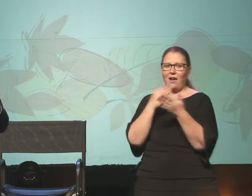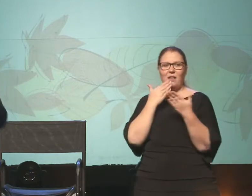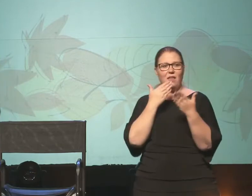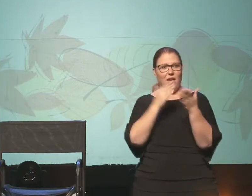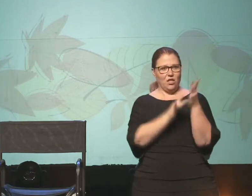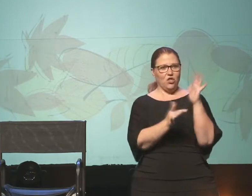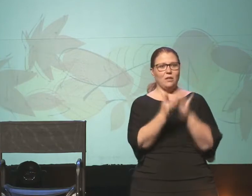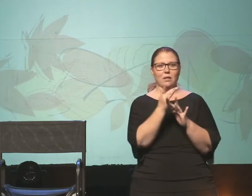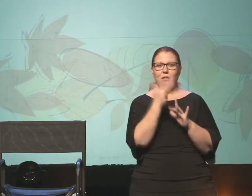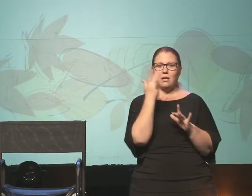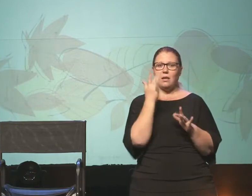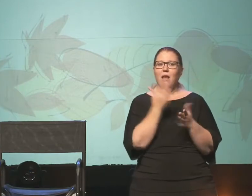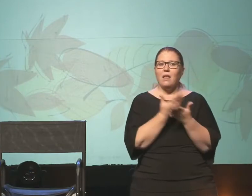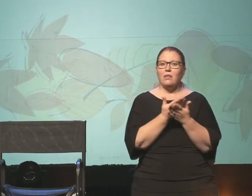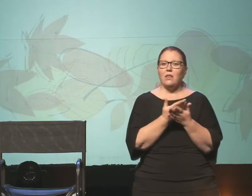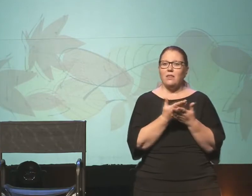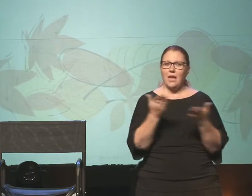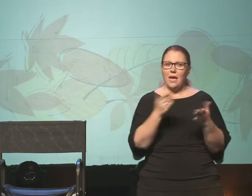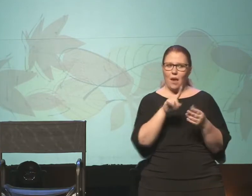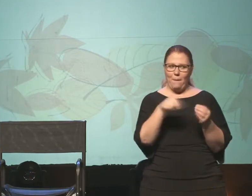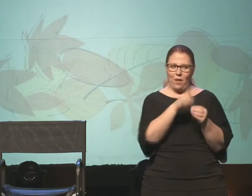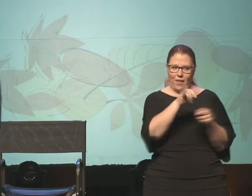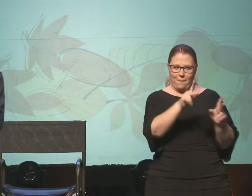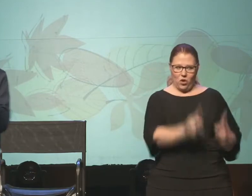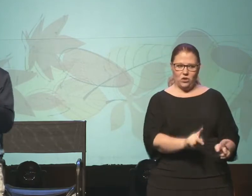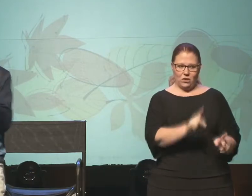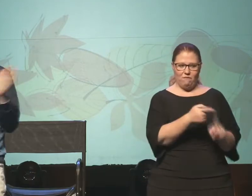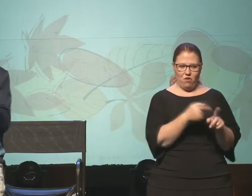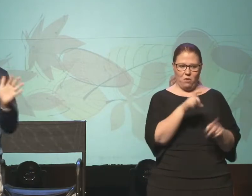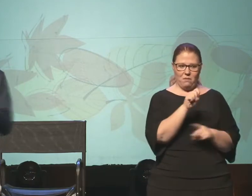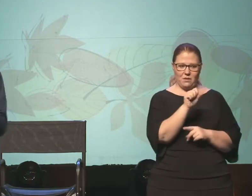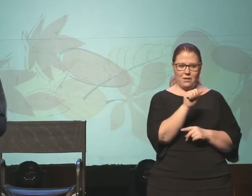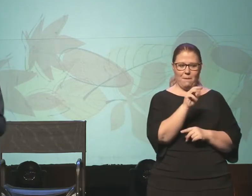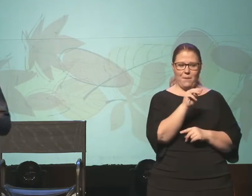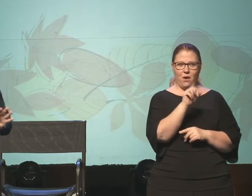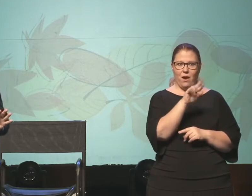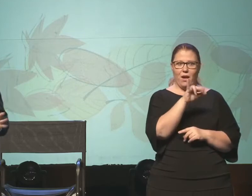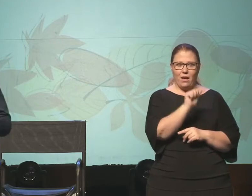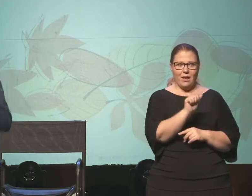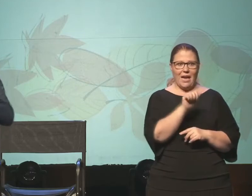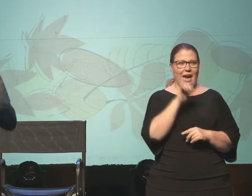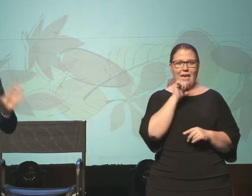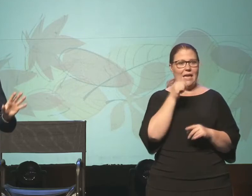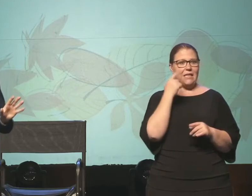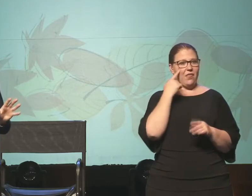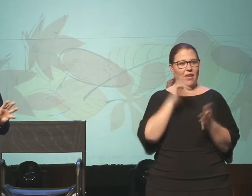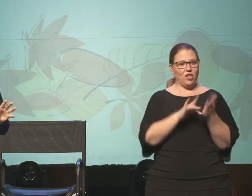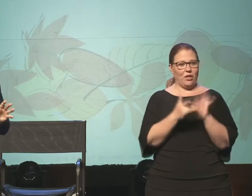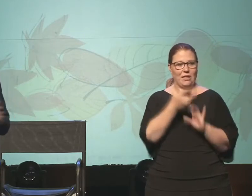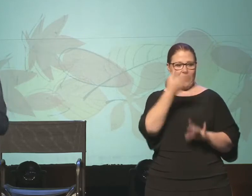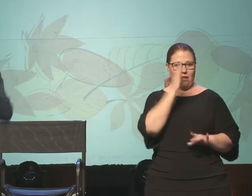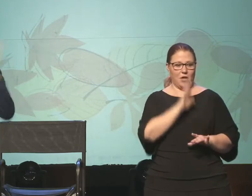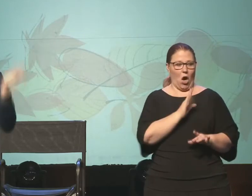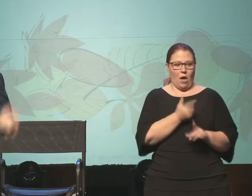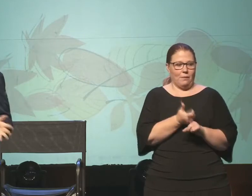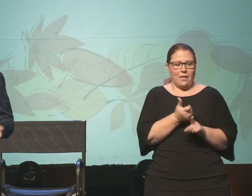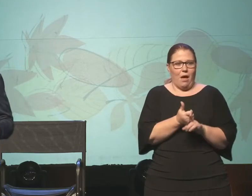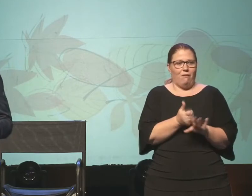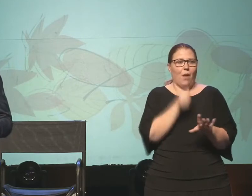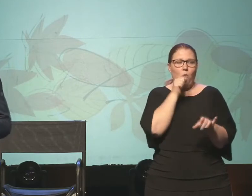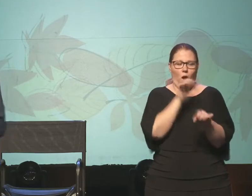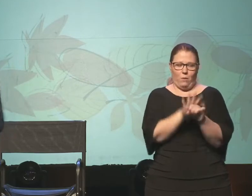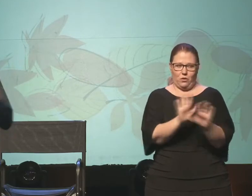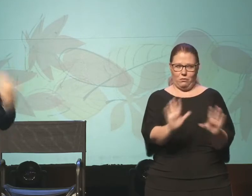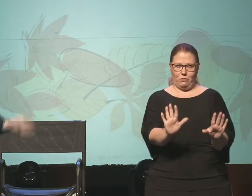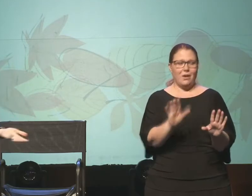Jesus. Because here's the thing about the Samaritan. This Samaritan does not think of Jesus as God. Promise you that. There's no possible way.